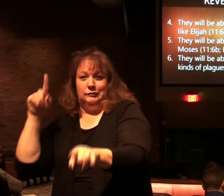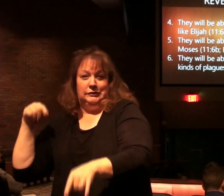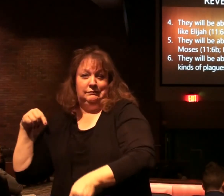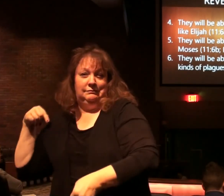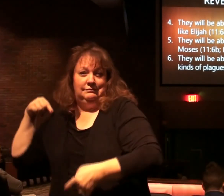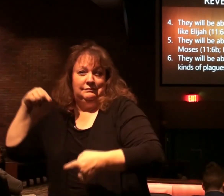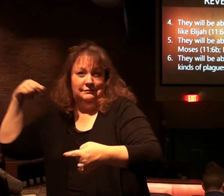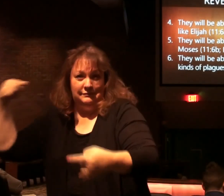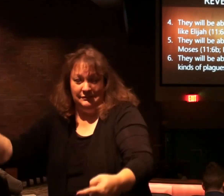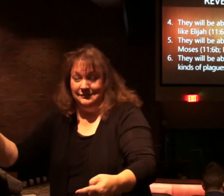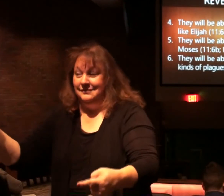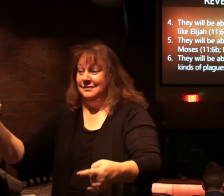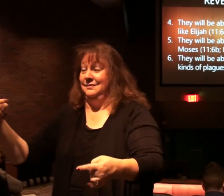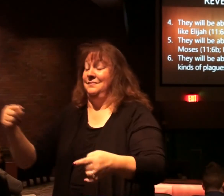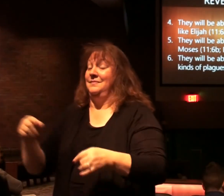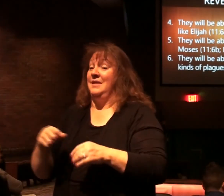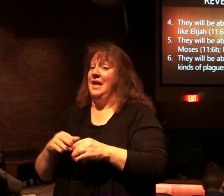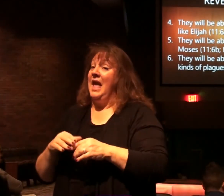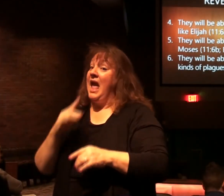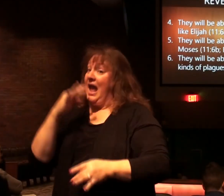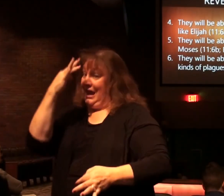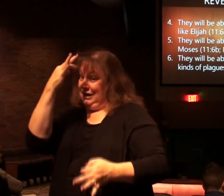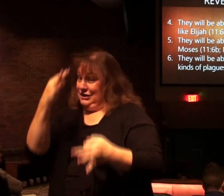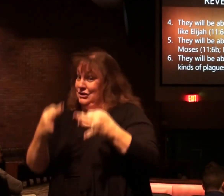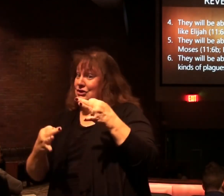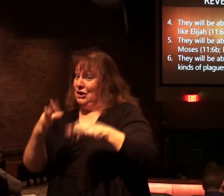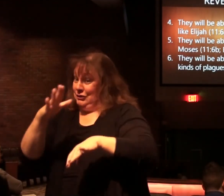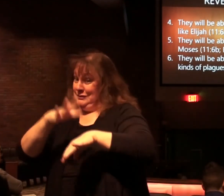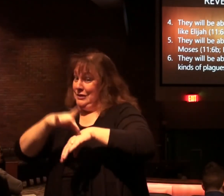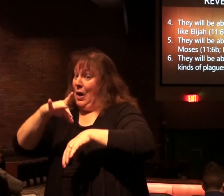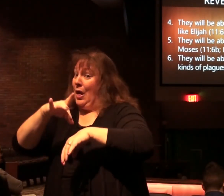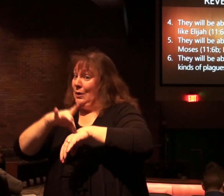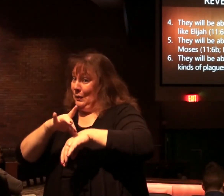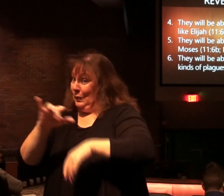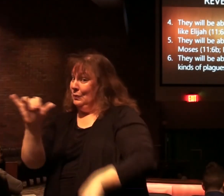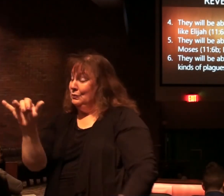of the world. And with that. There's going to be judgments on the world.